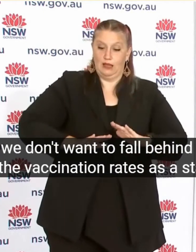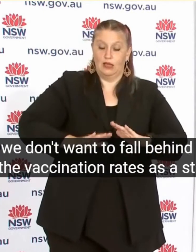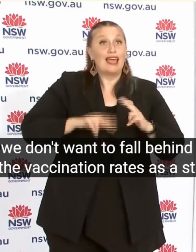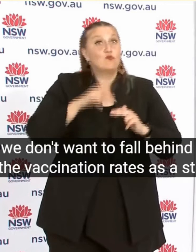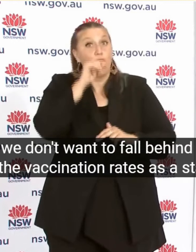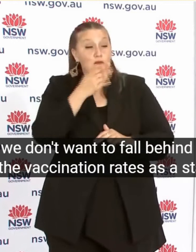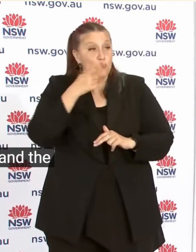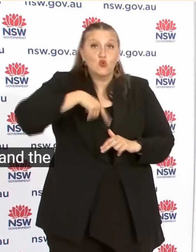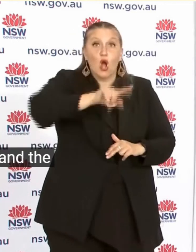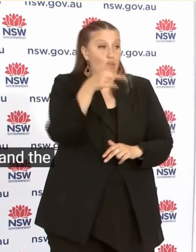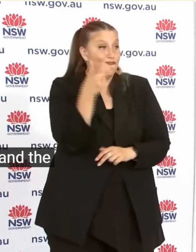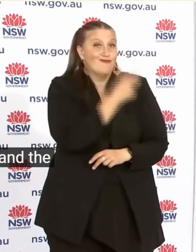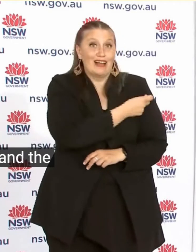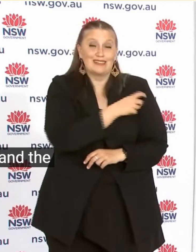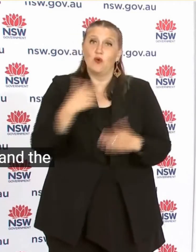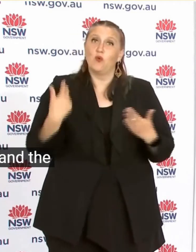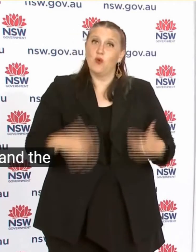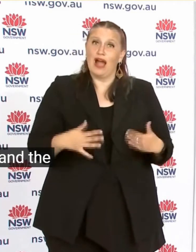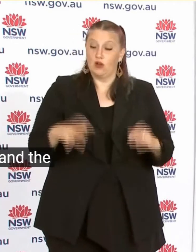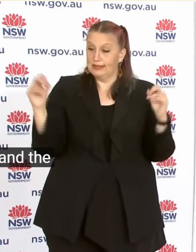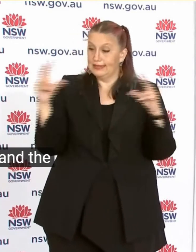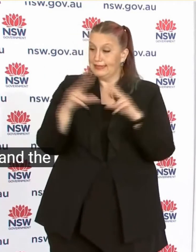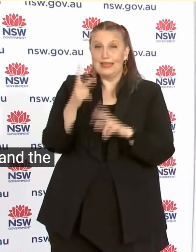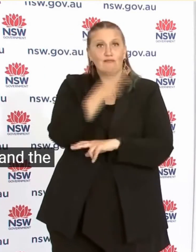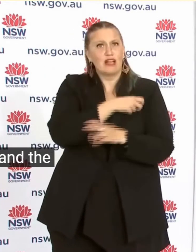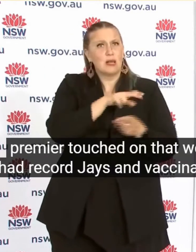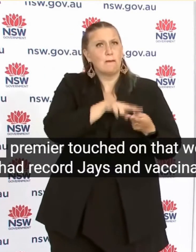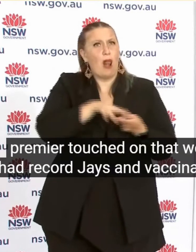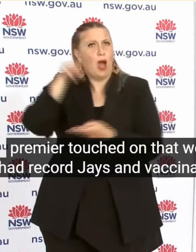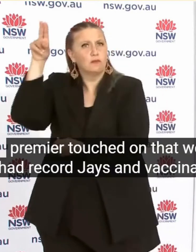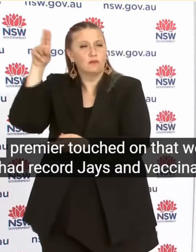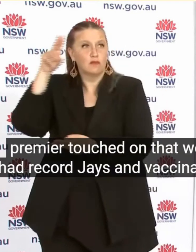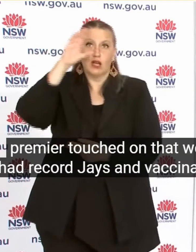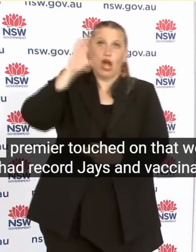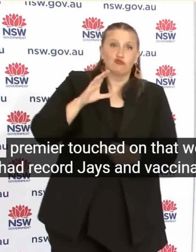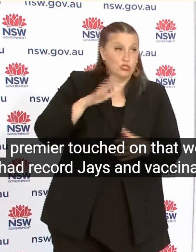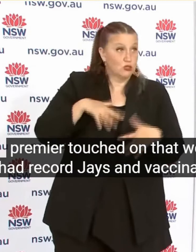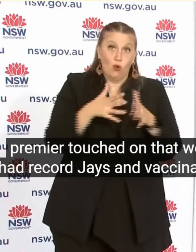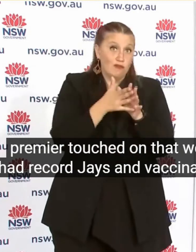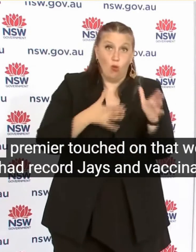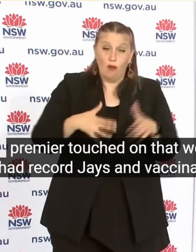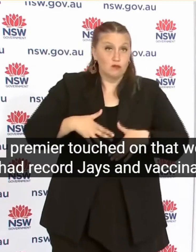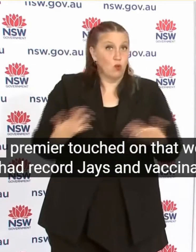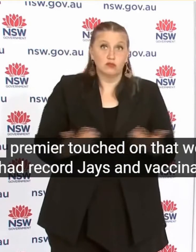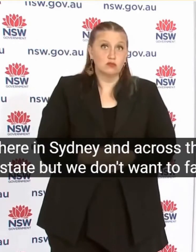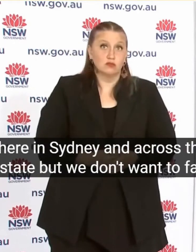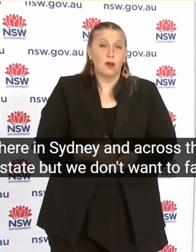ed On That We Had Record Days In Vaccinations Here In Sydney And Across The State But We Don't Want To Fall Behind In Regional New South